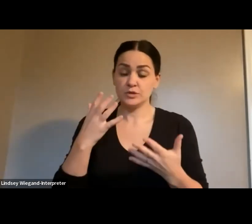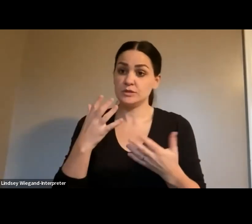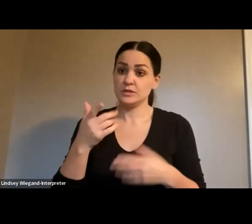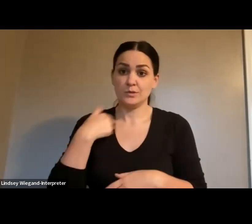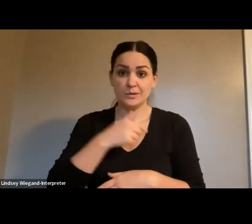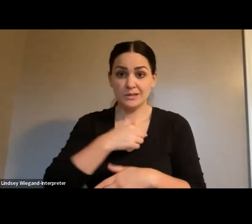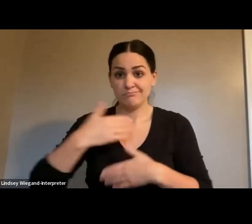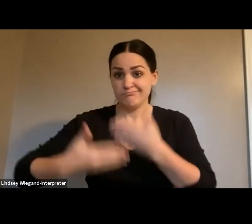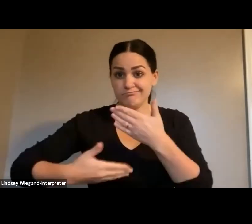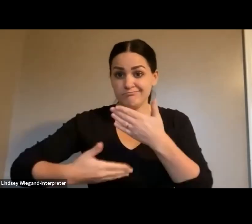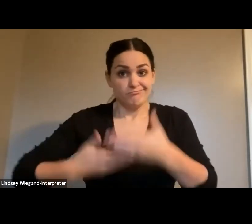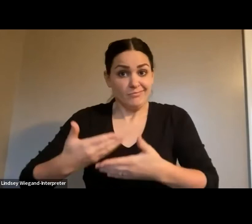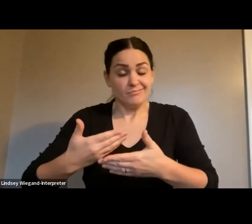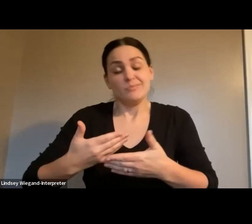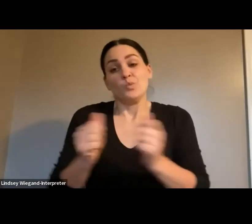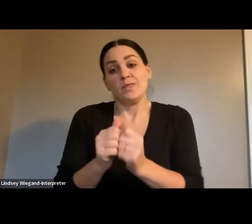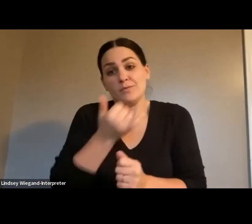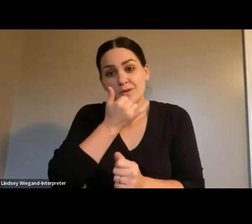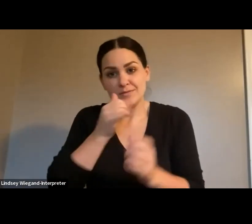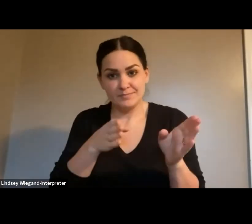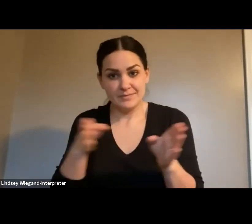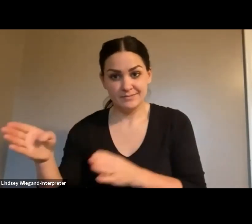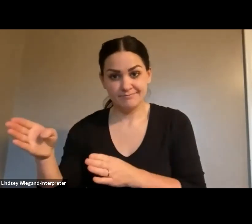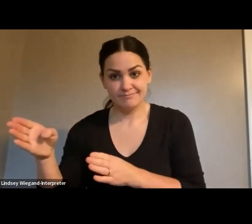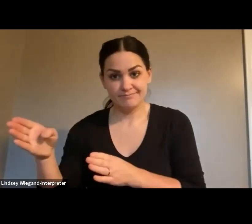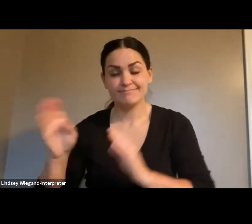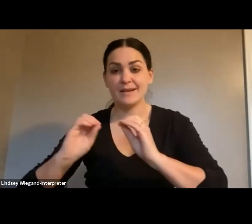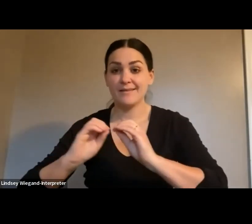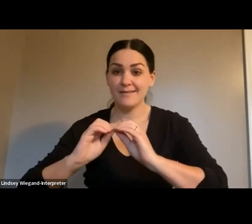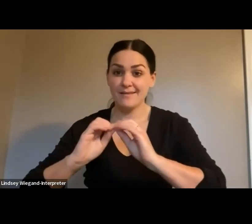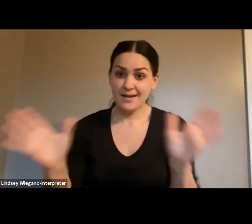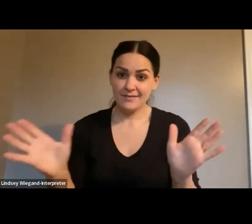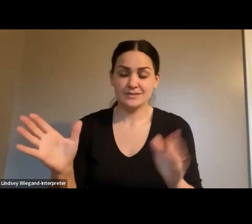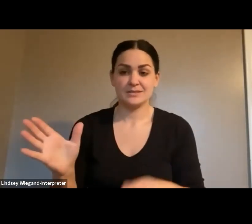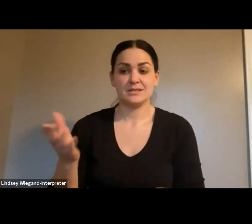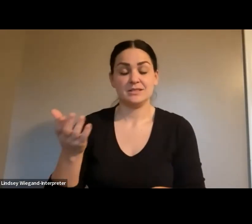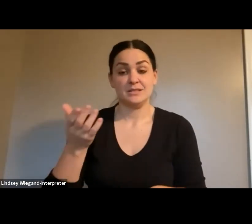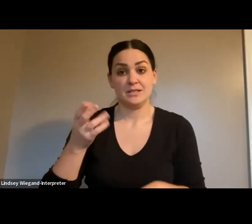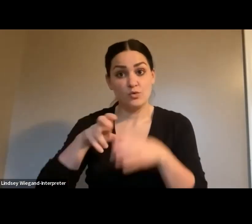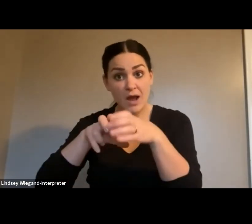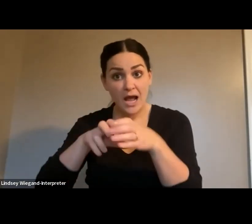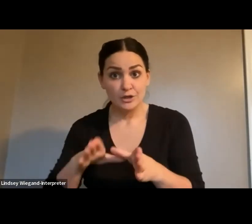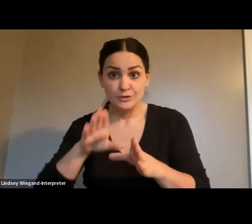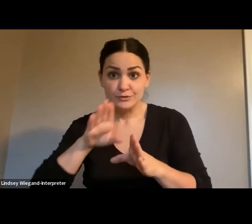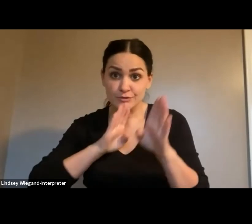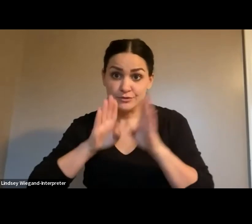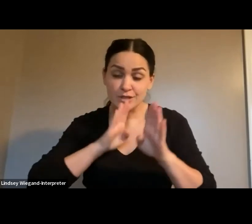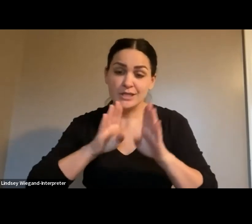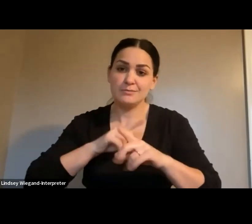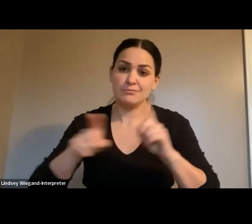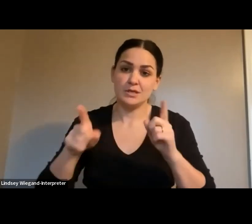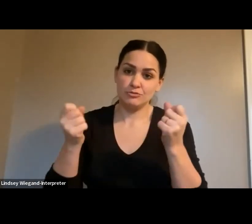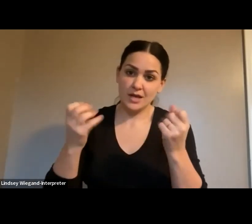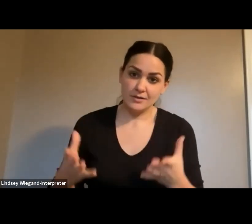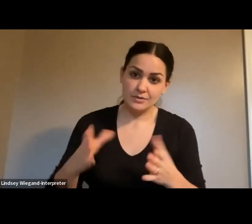with the wrong plan. And it obviously not only frustrated the riders, but it's frustrated the operators,